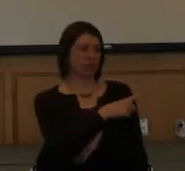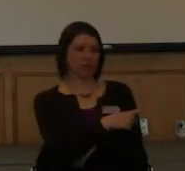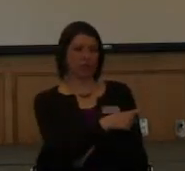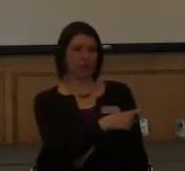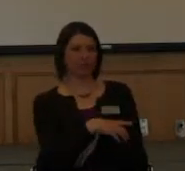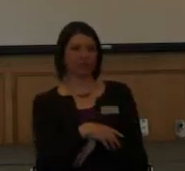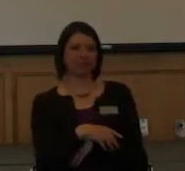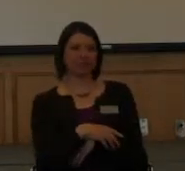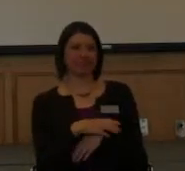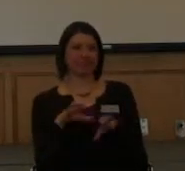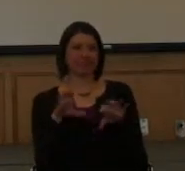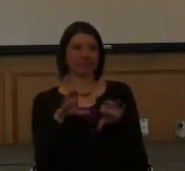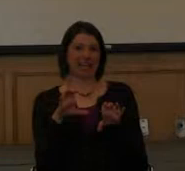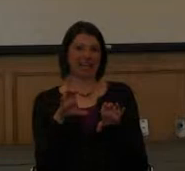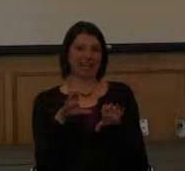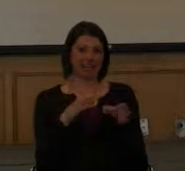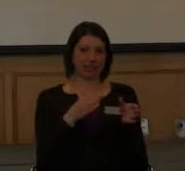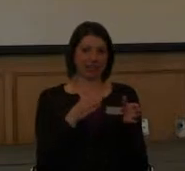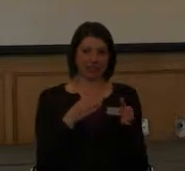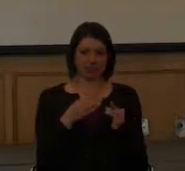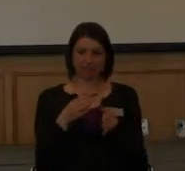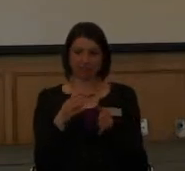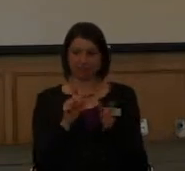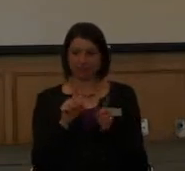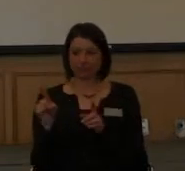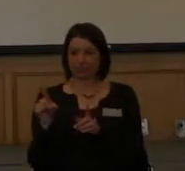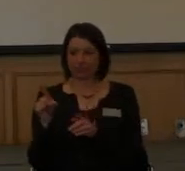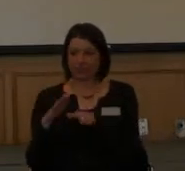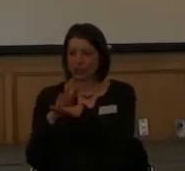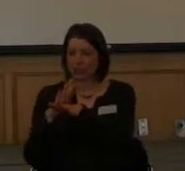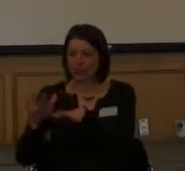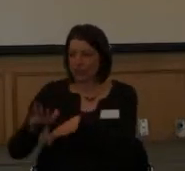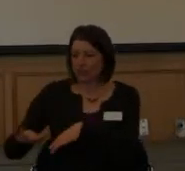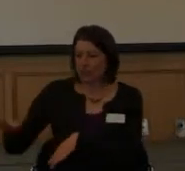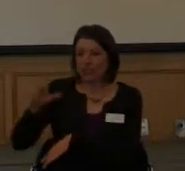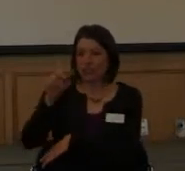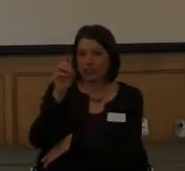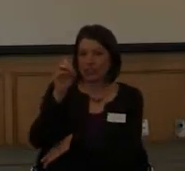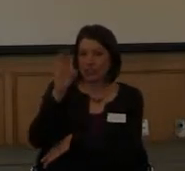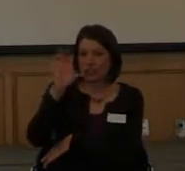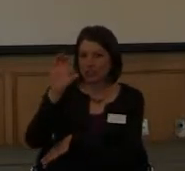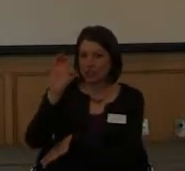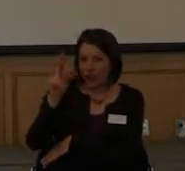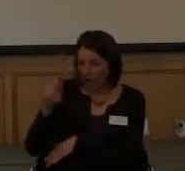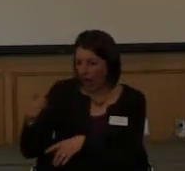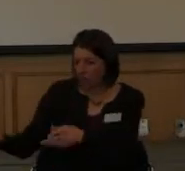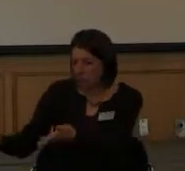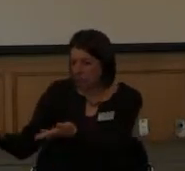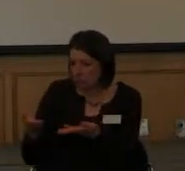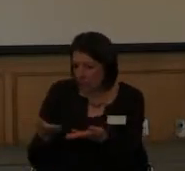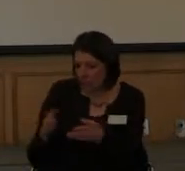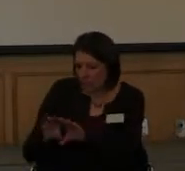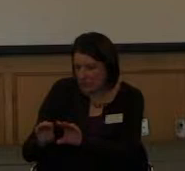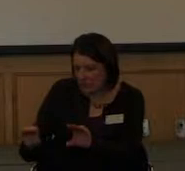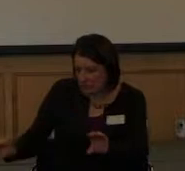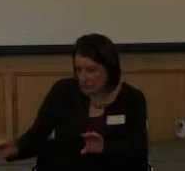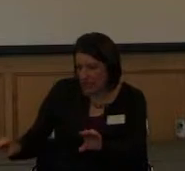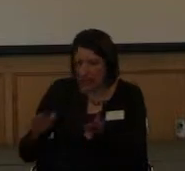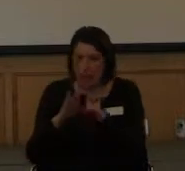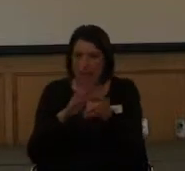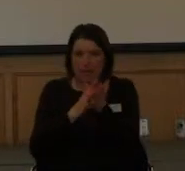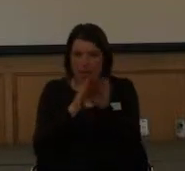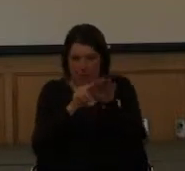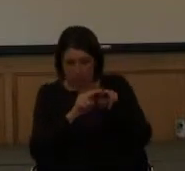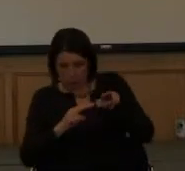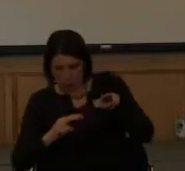ops to the loading dock and stole an oversized pallet and converted it into a ramp for me to be